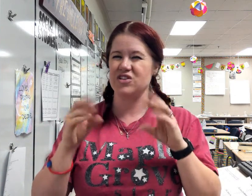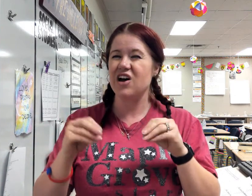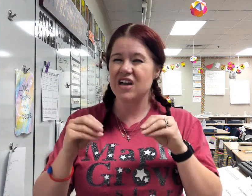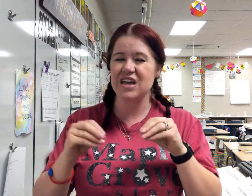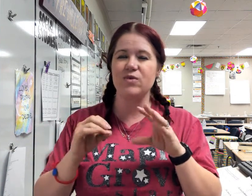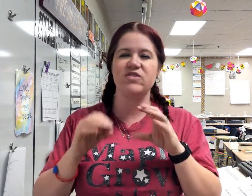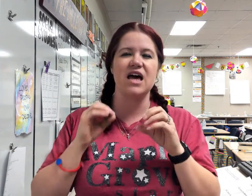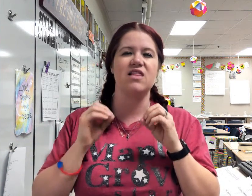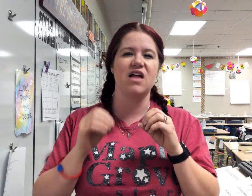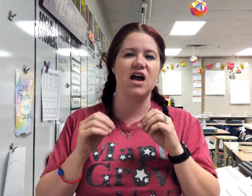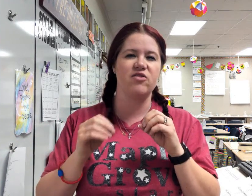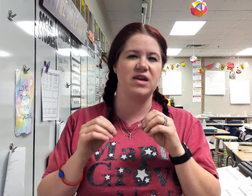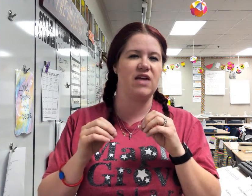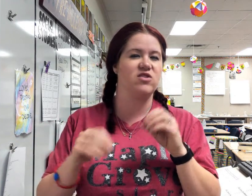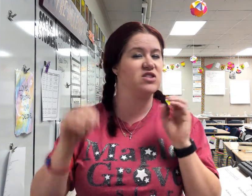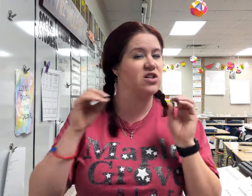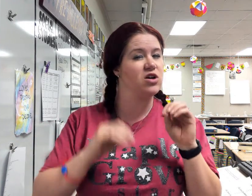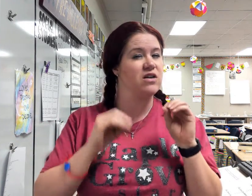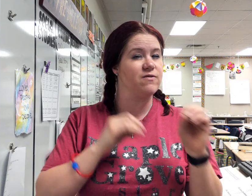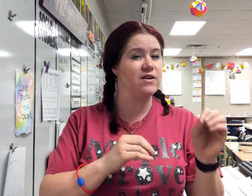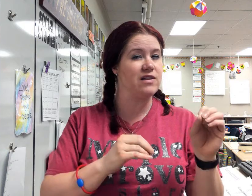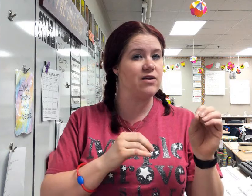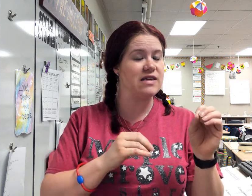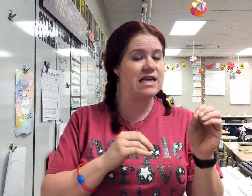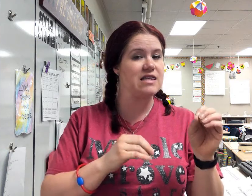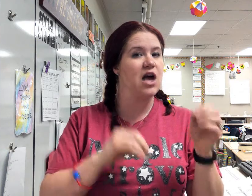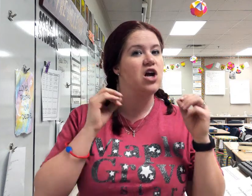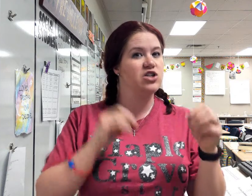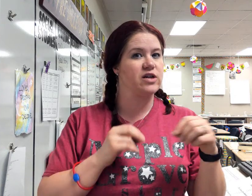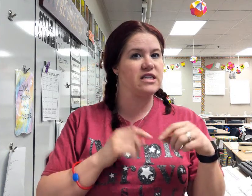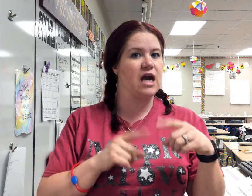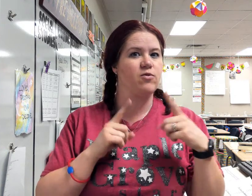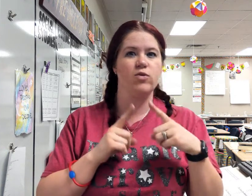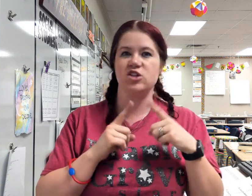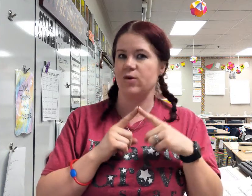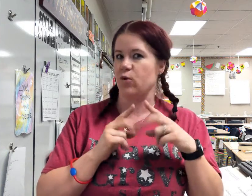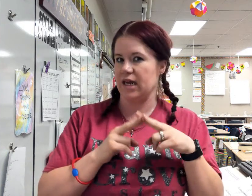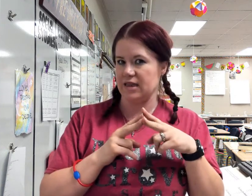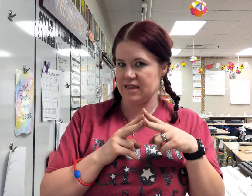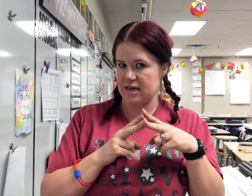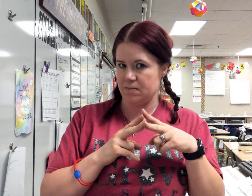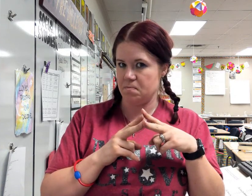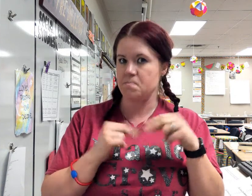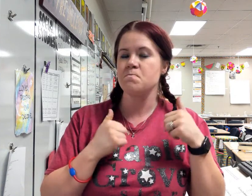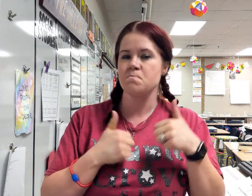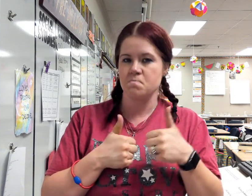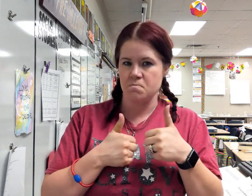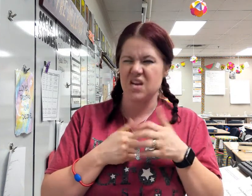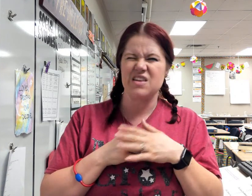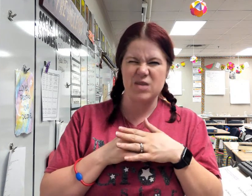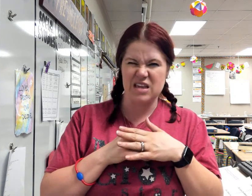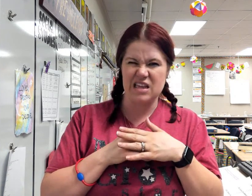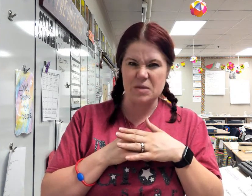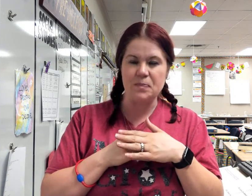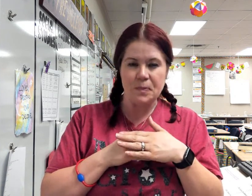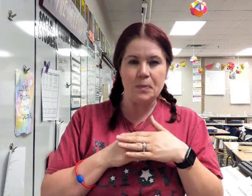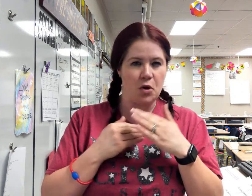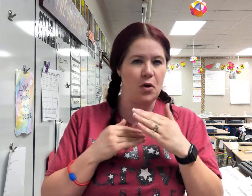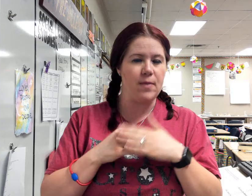talking, we've just had a lot of behaviors that look and feel like recess during times when we should be working and listening. Make sense? Okay.